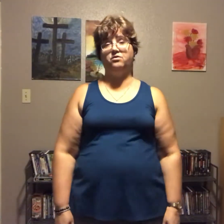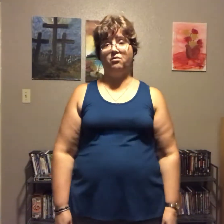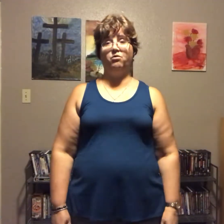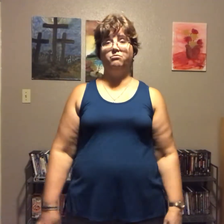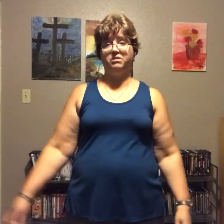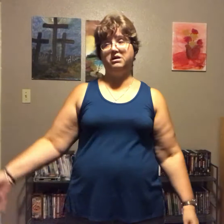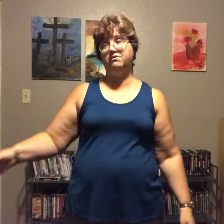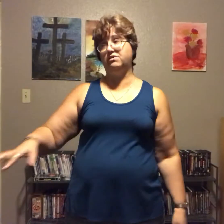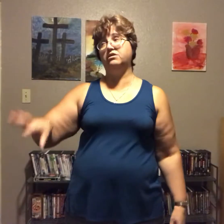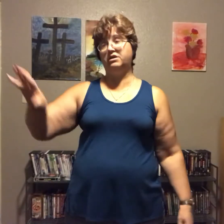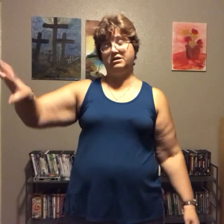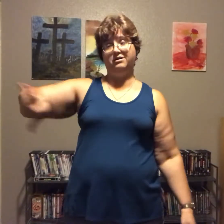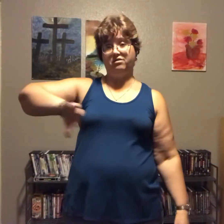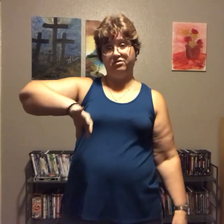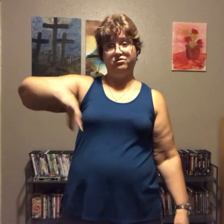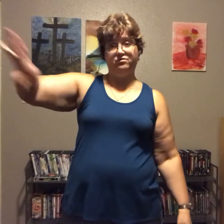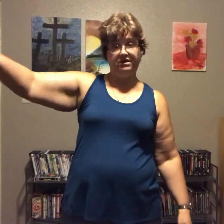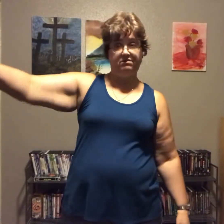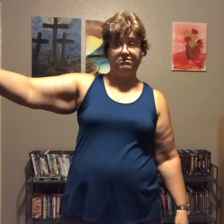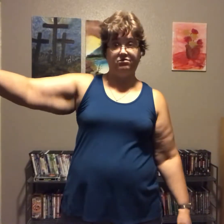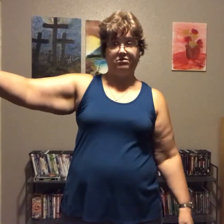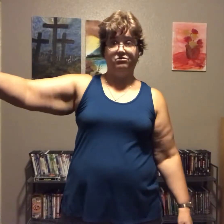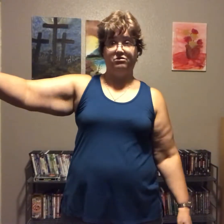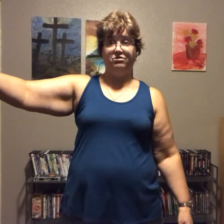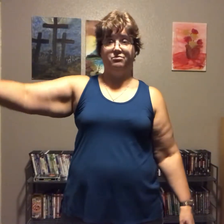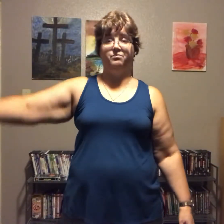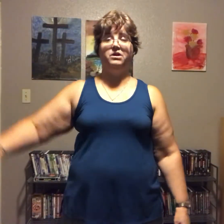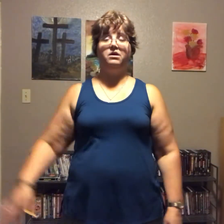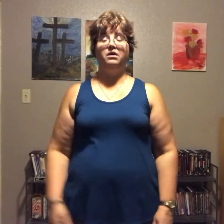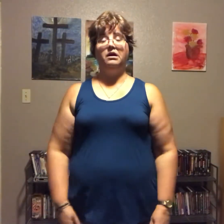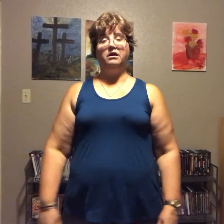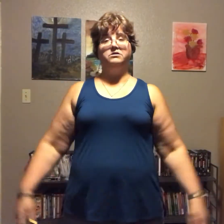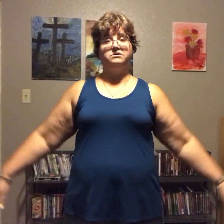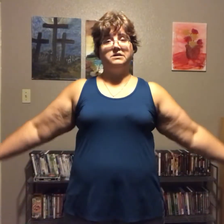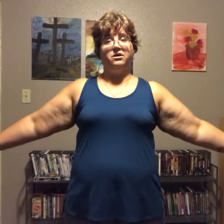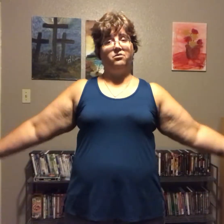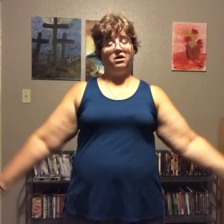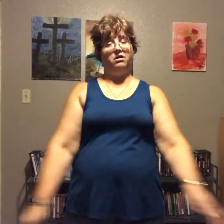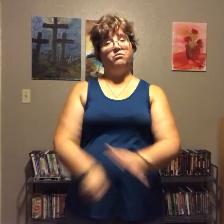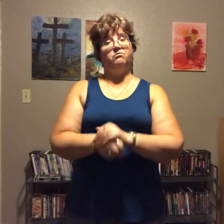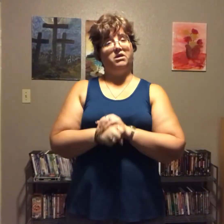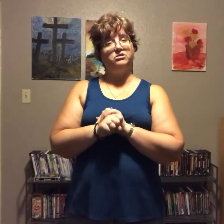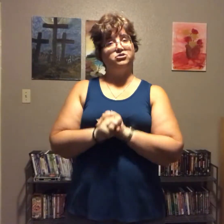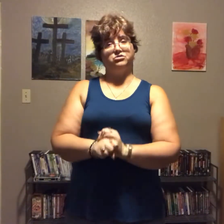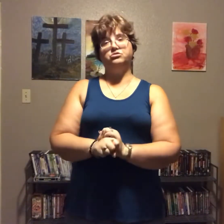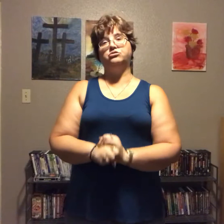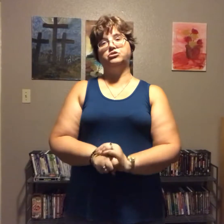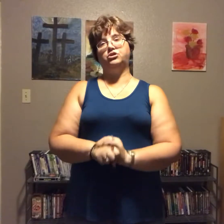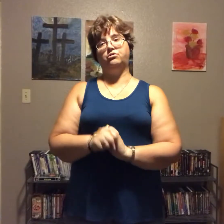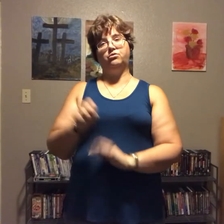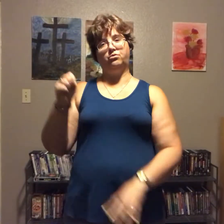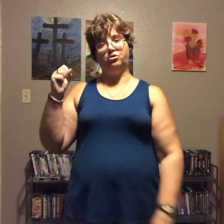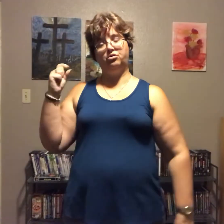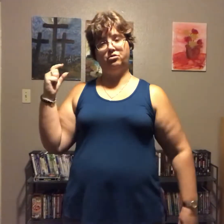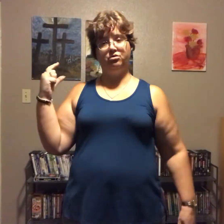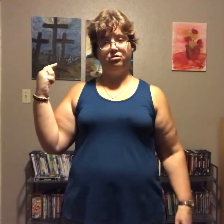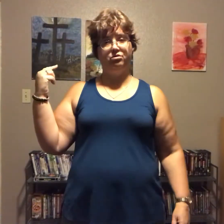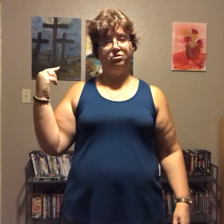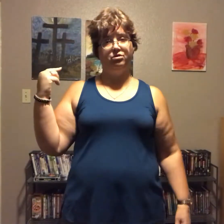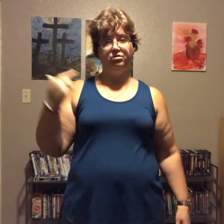I won't be even gluttoning on those veggie straws you know so I will make sure to do